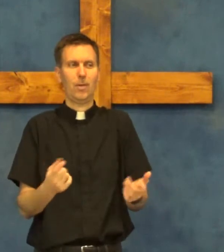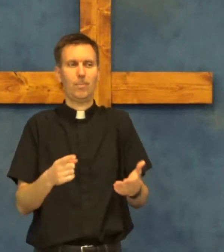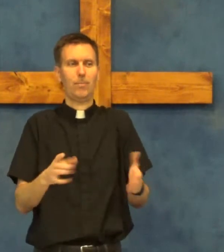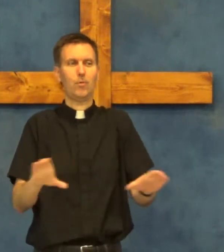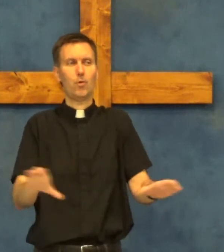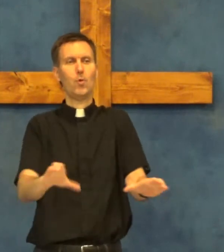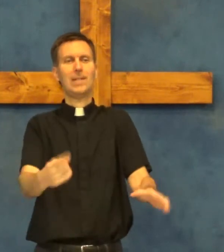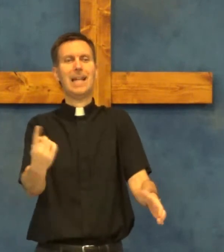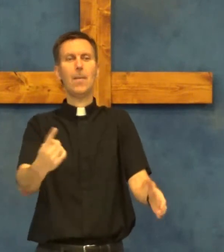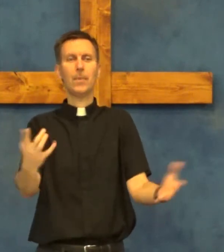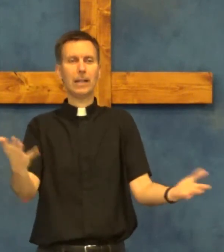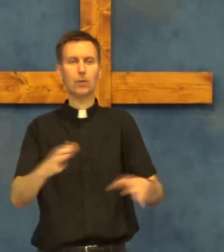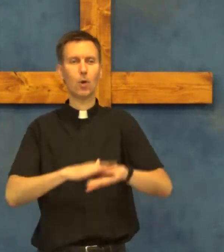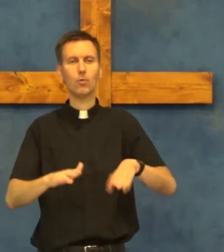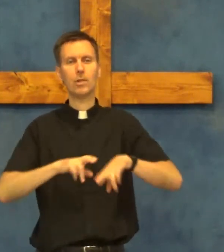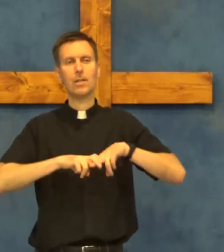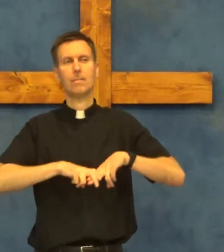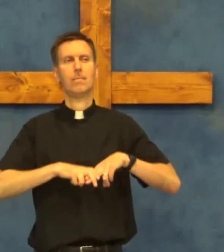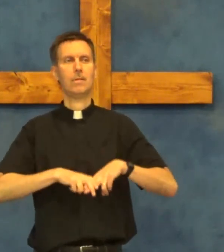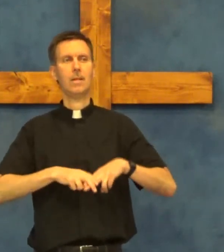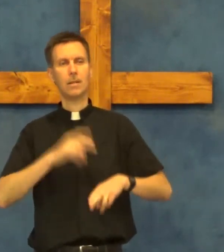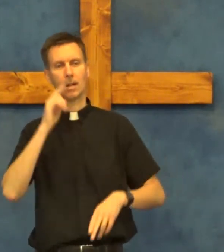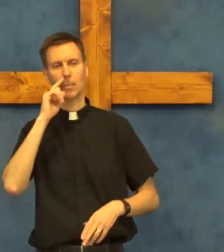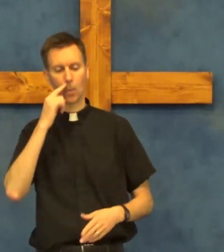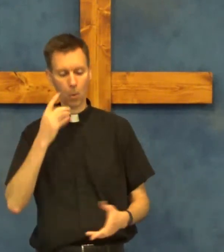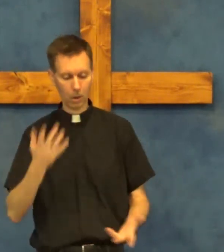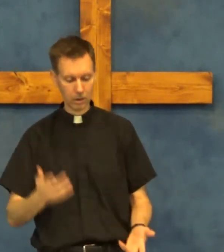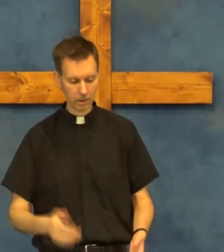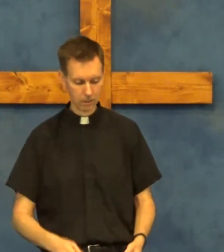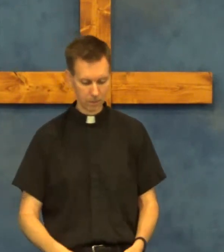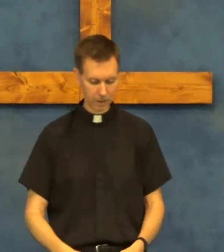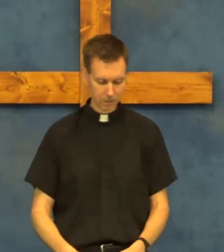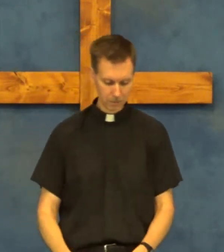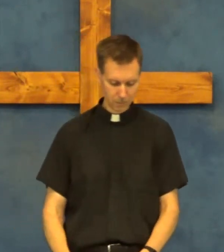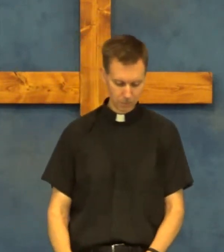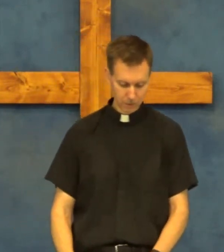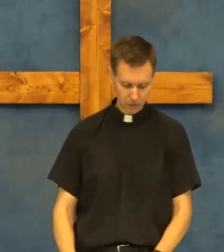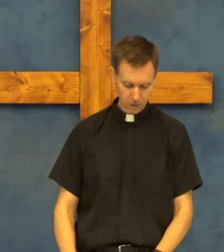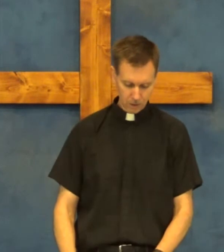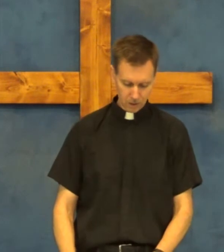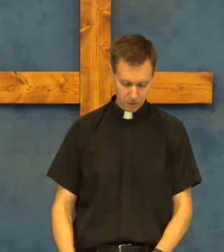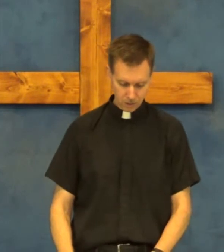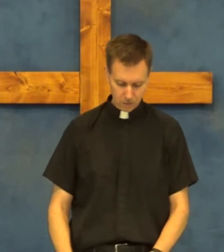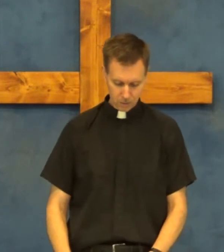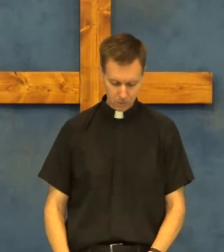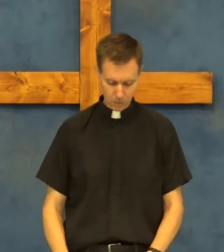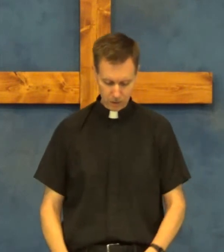do something don't just sit there bored right well